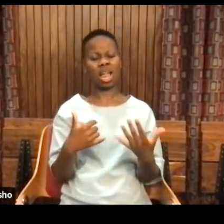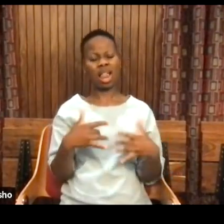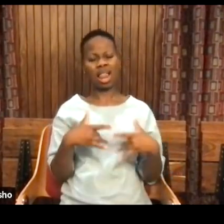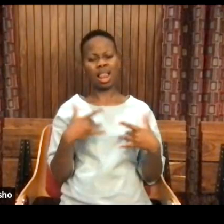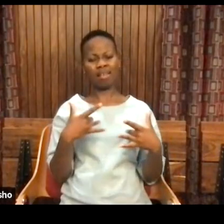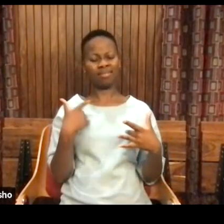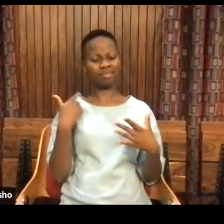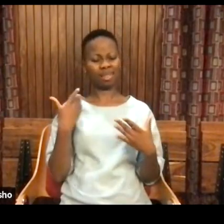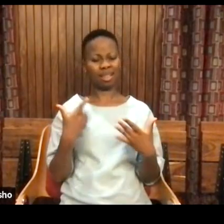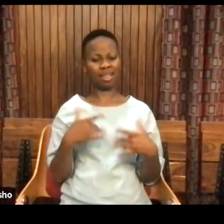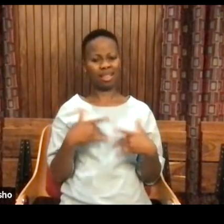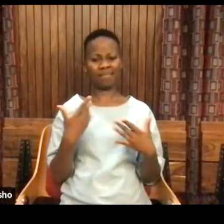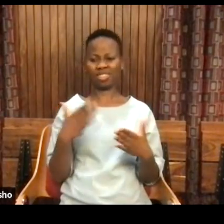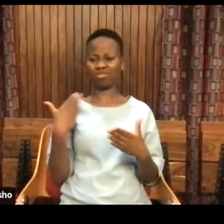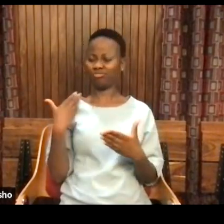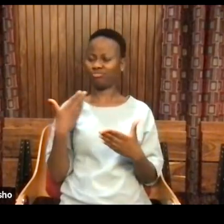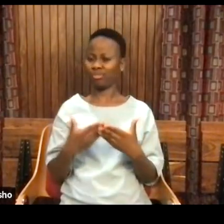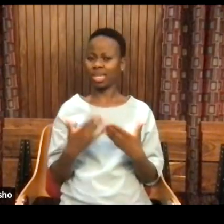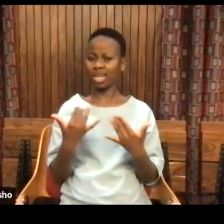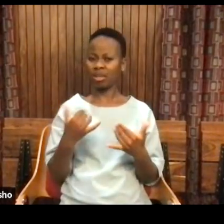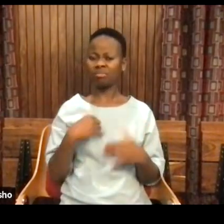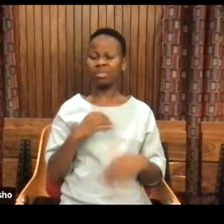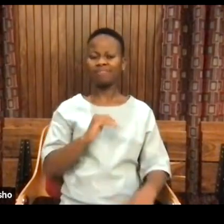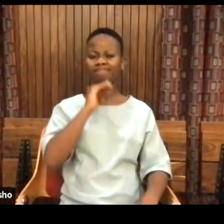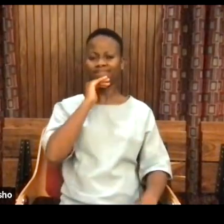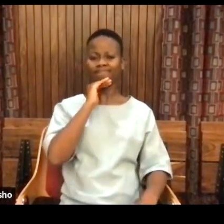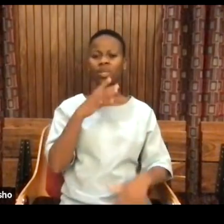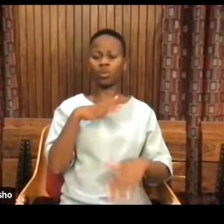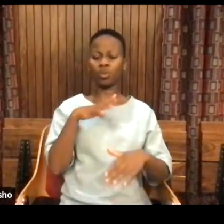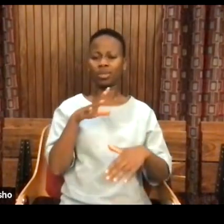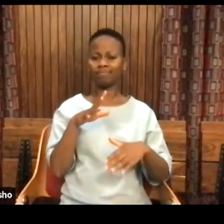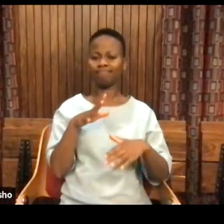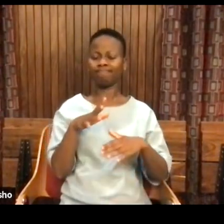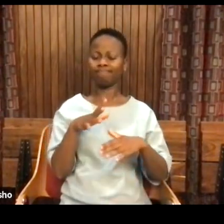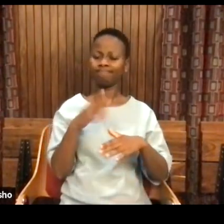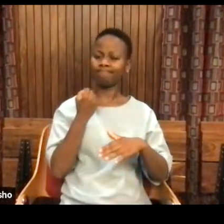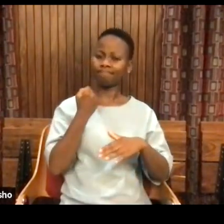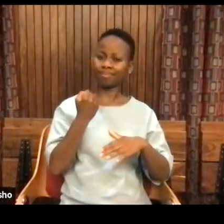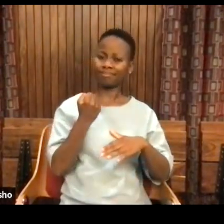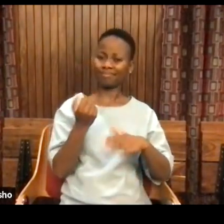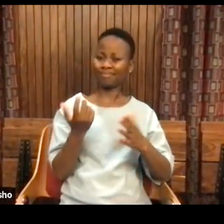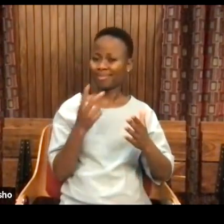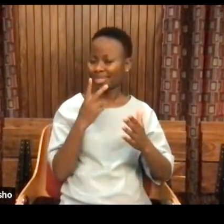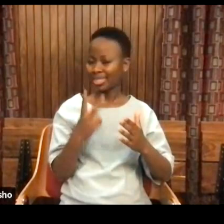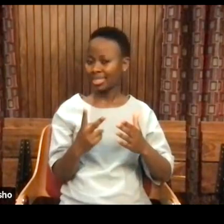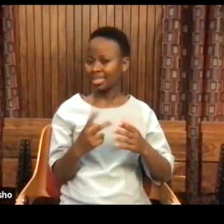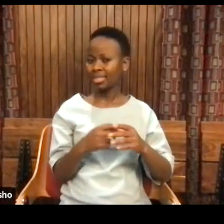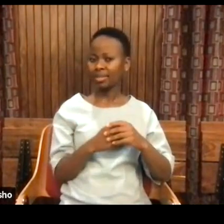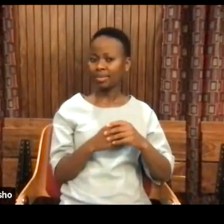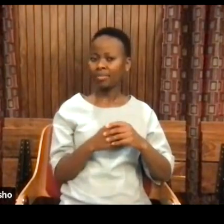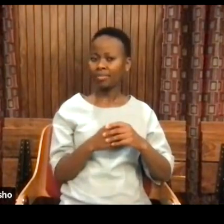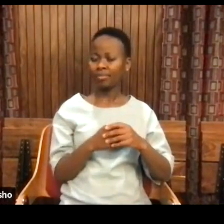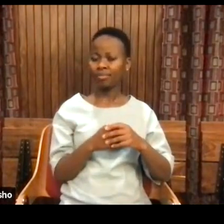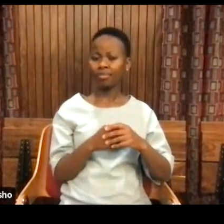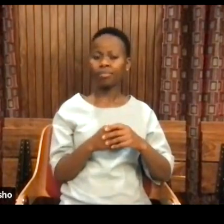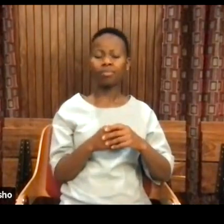But there's another element that's missing. Because you see, if you, even though. Yeah.